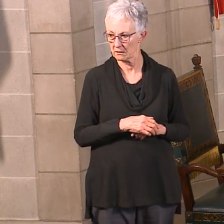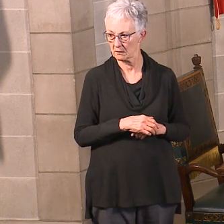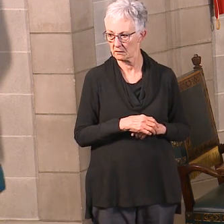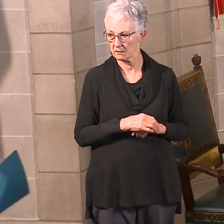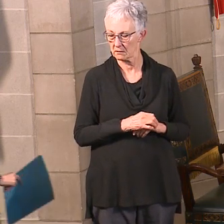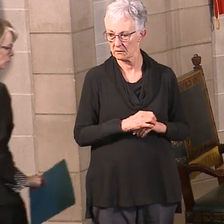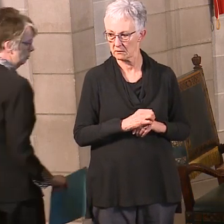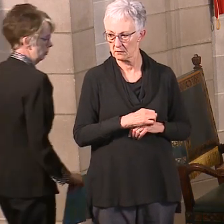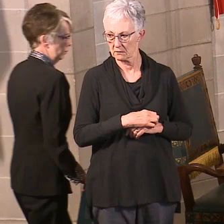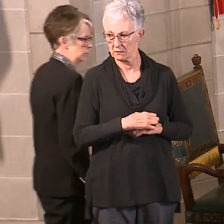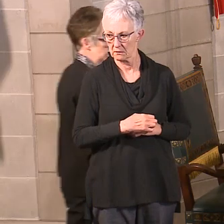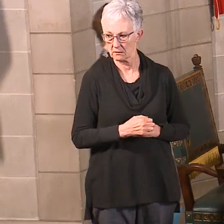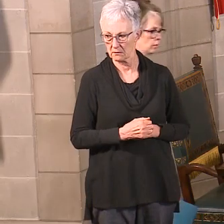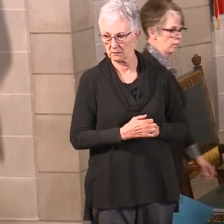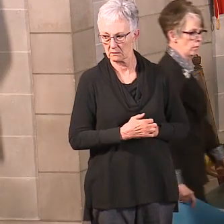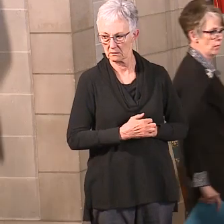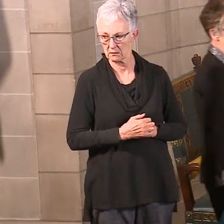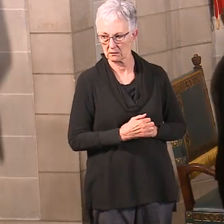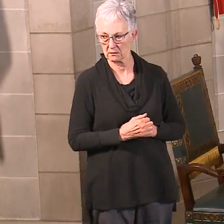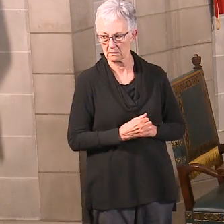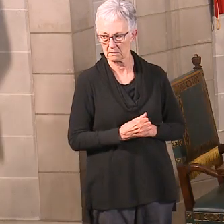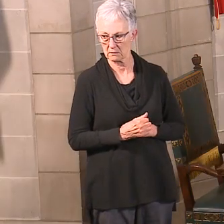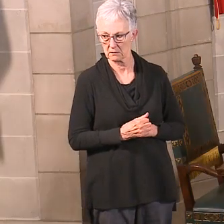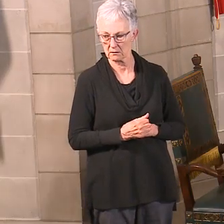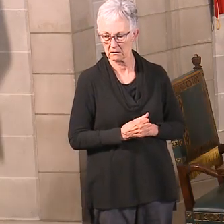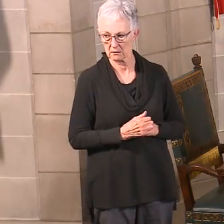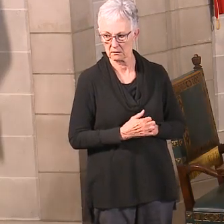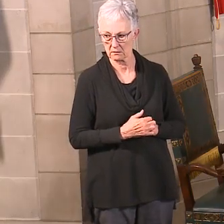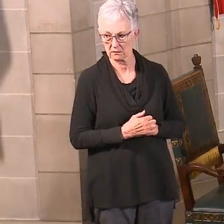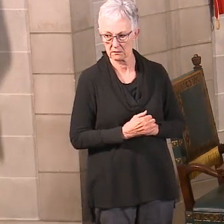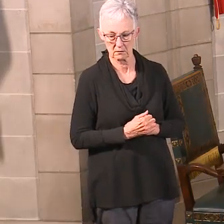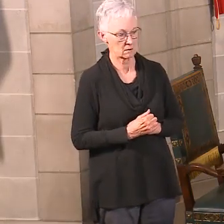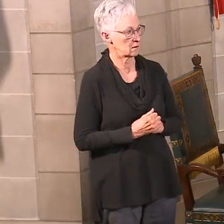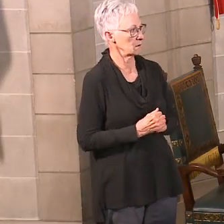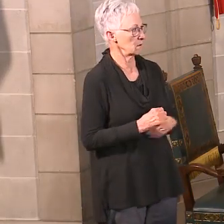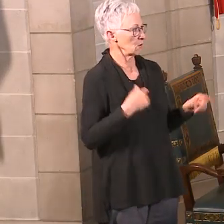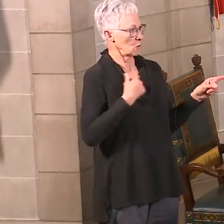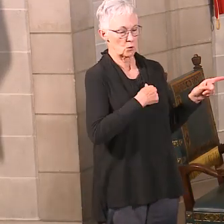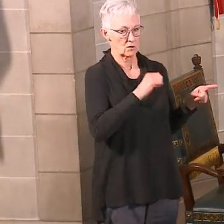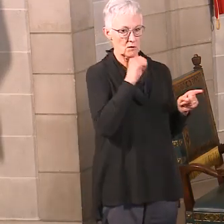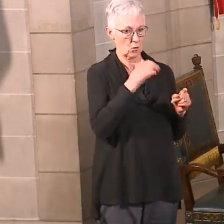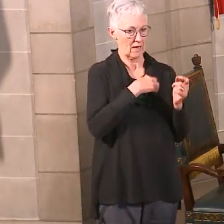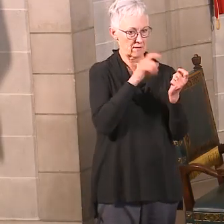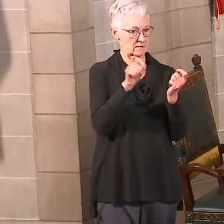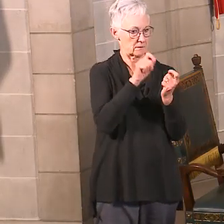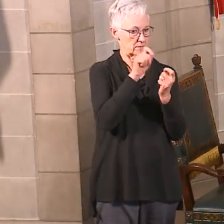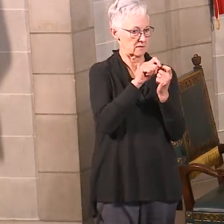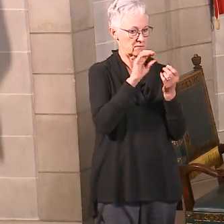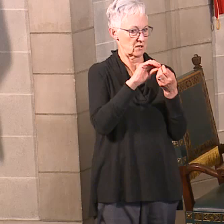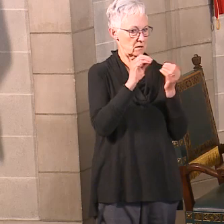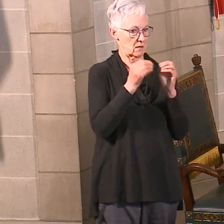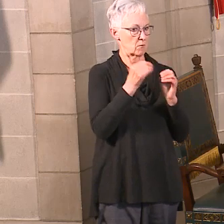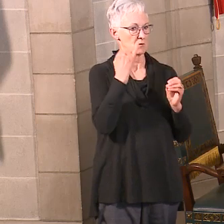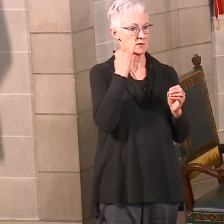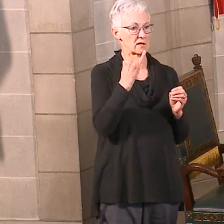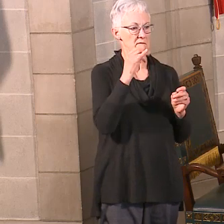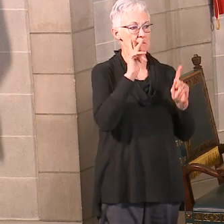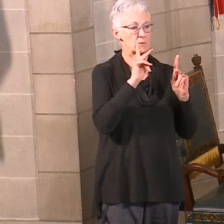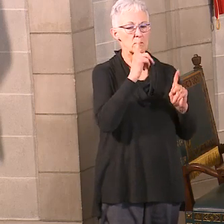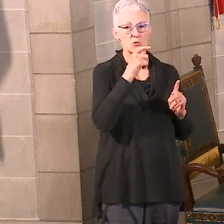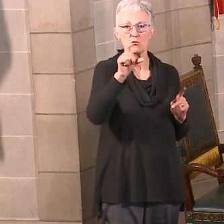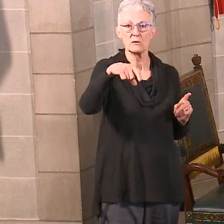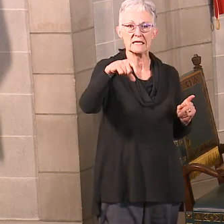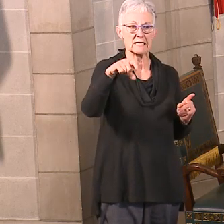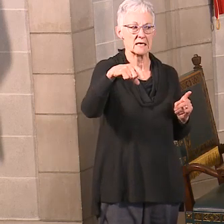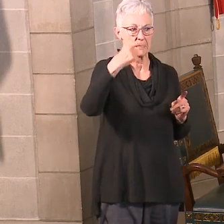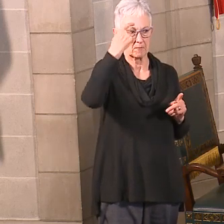We don't have specific numbers right now. I did reach